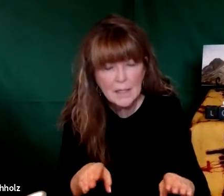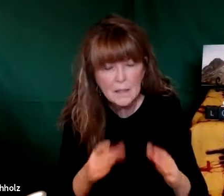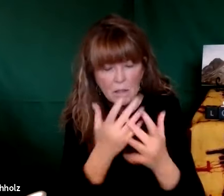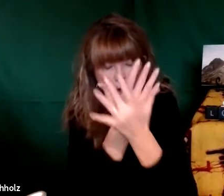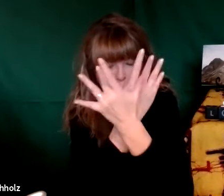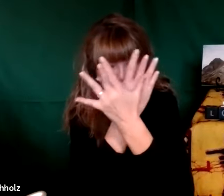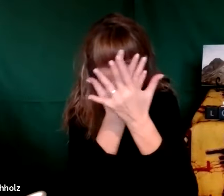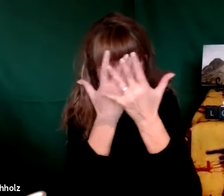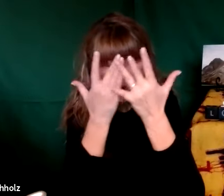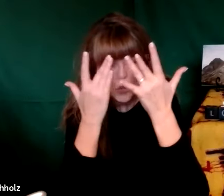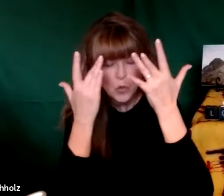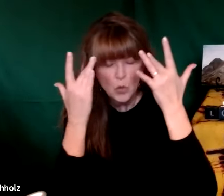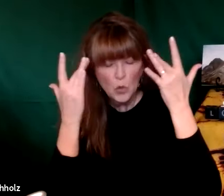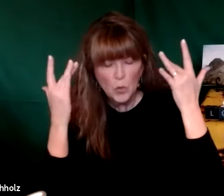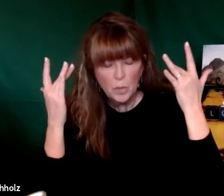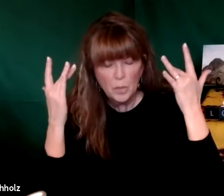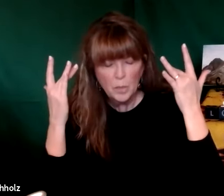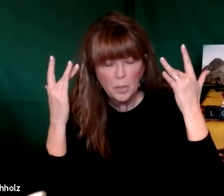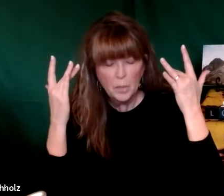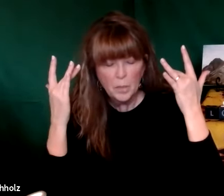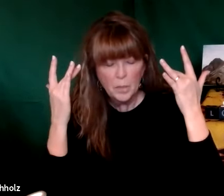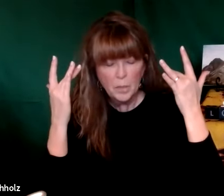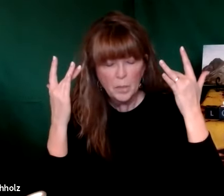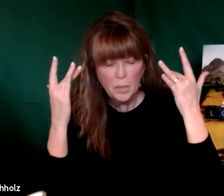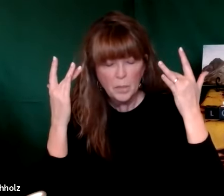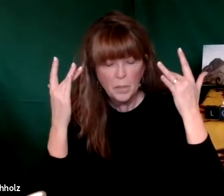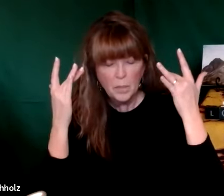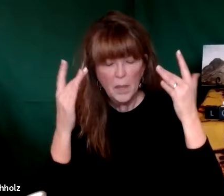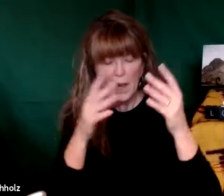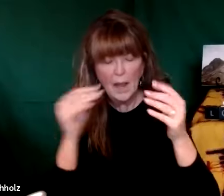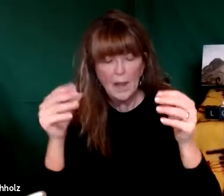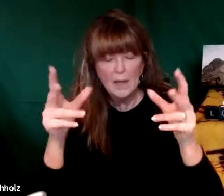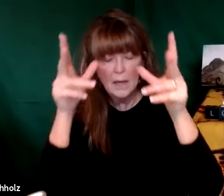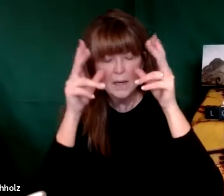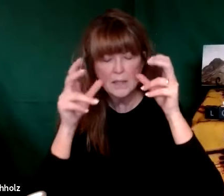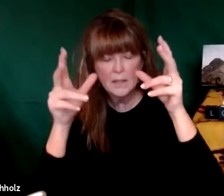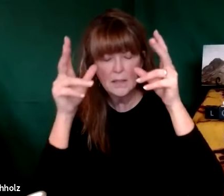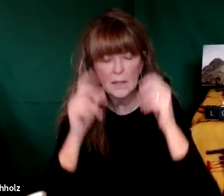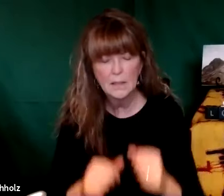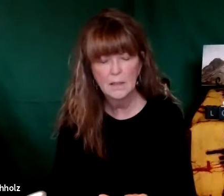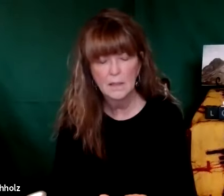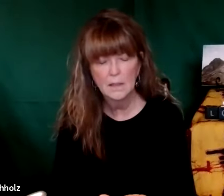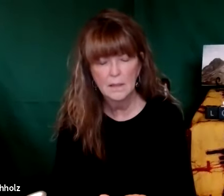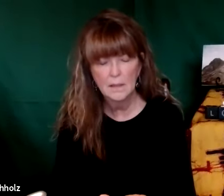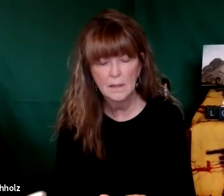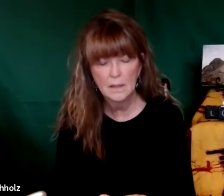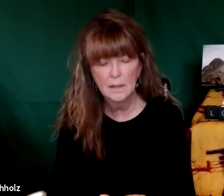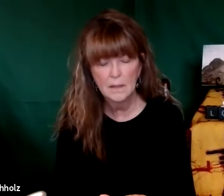enter into sheer silence clear your minds silence and listen